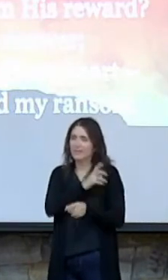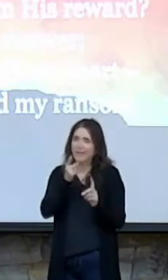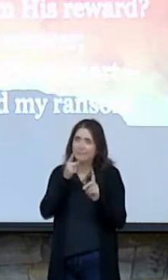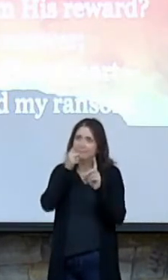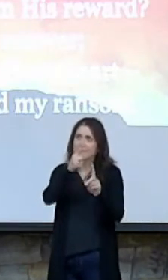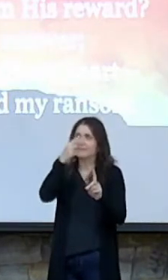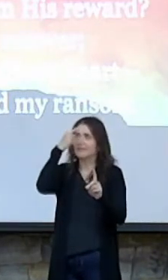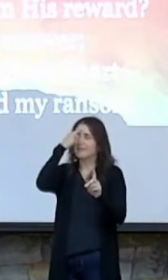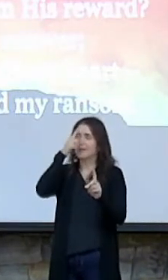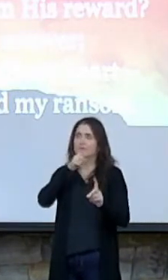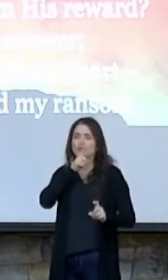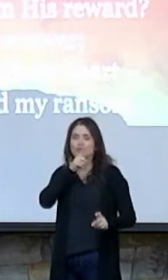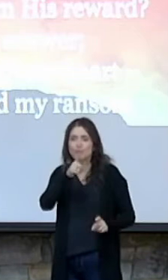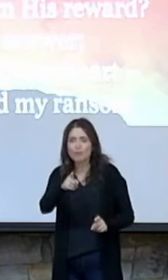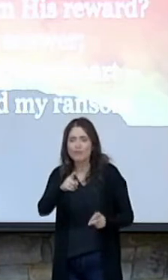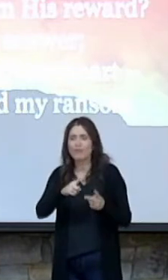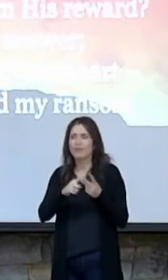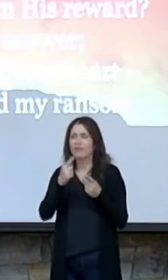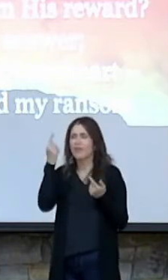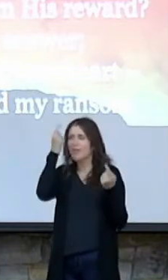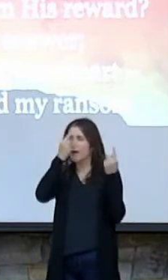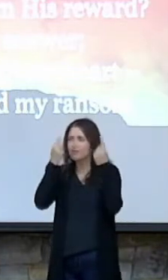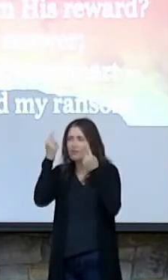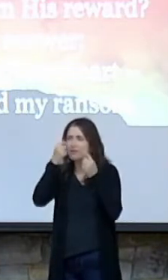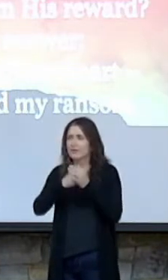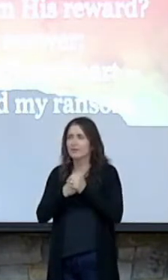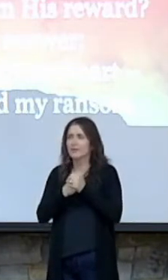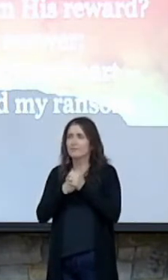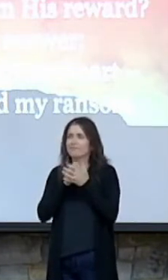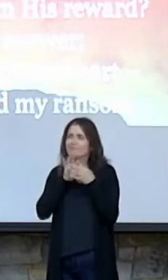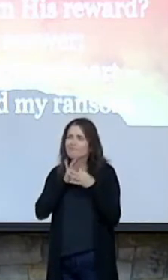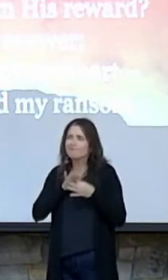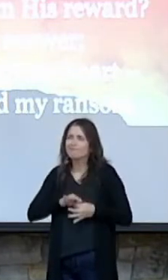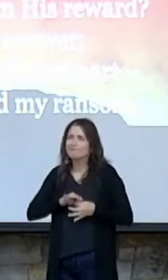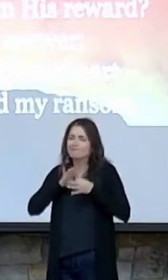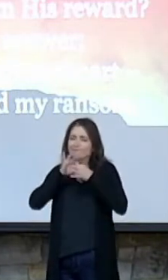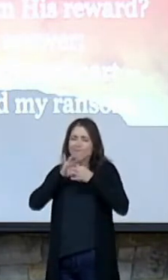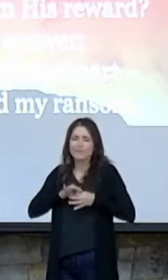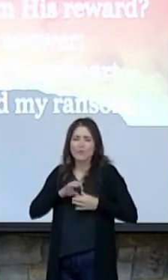truth and logic but connect it with emotion.